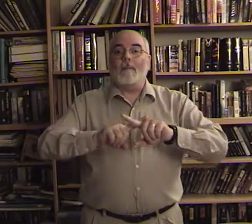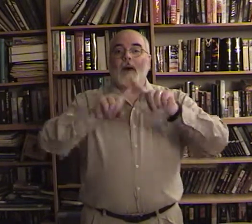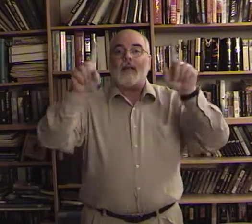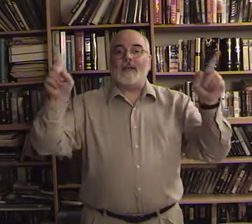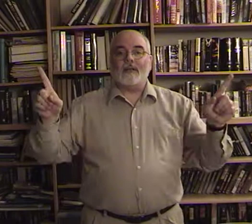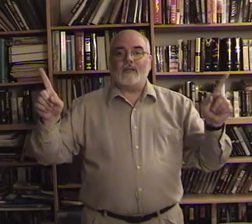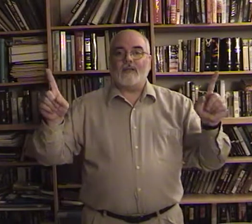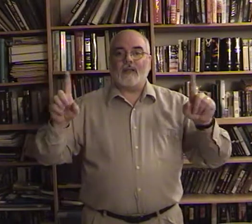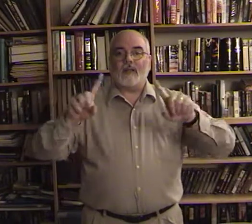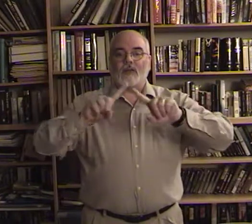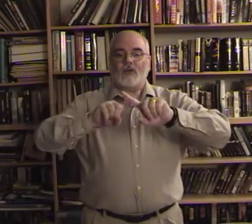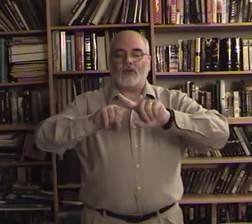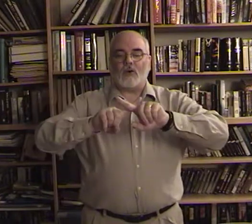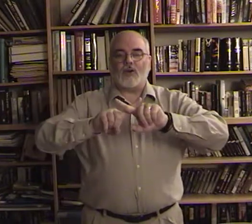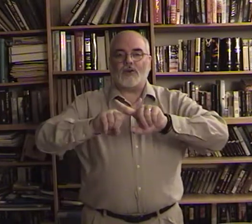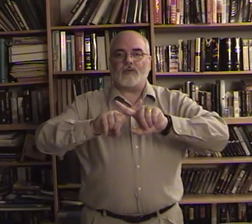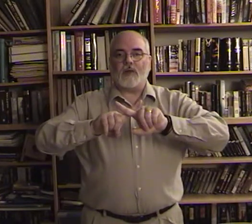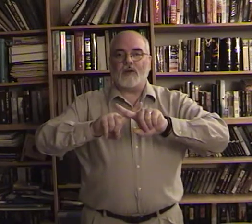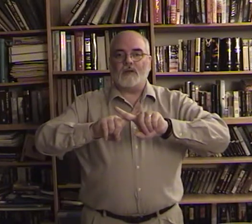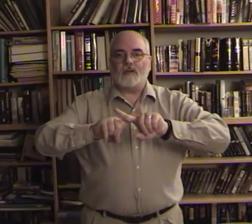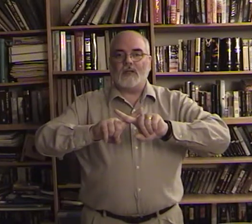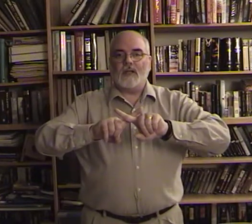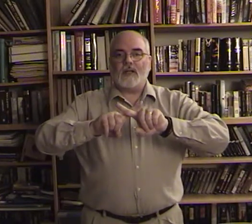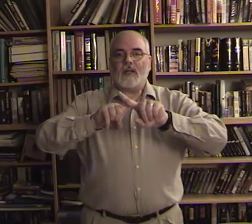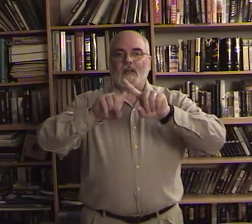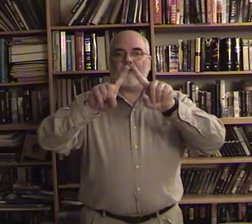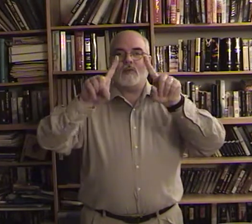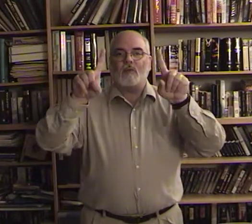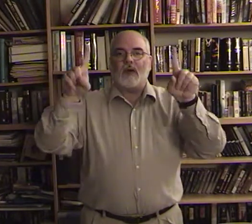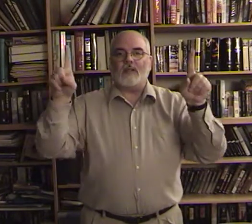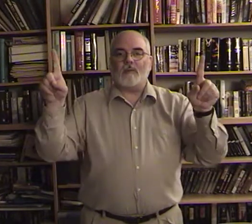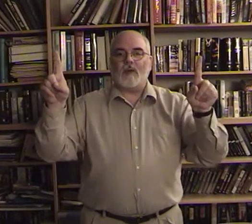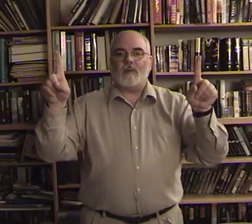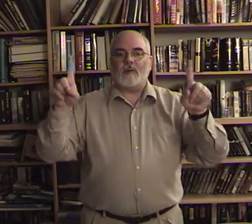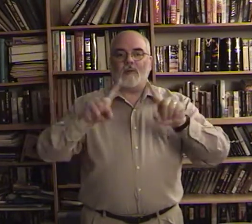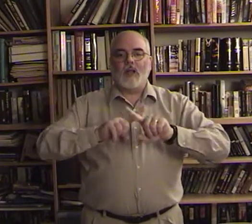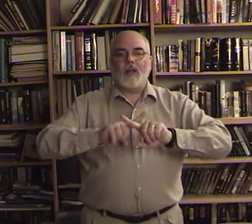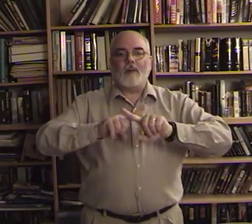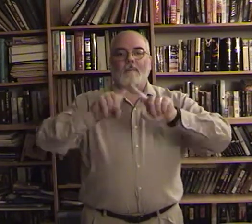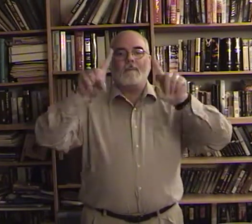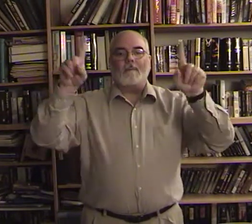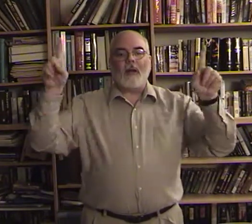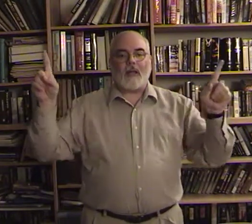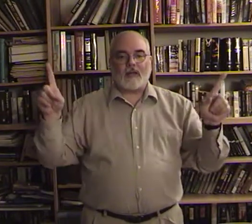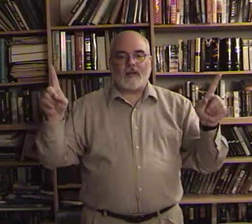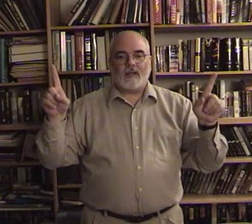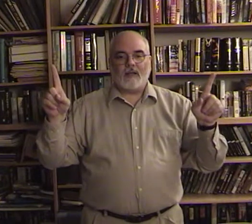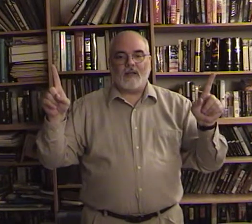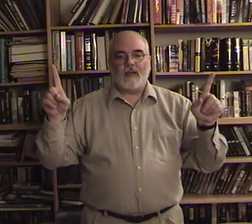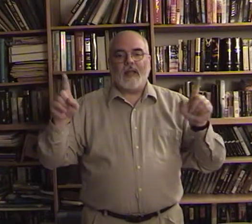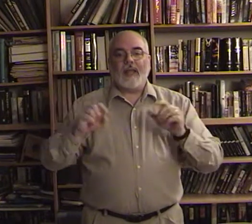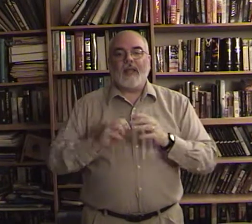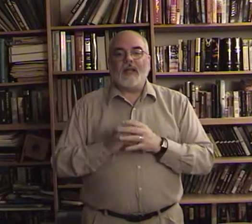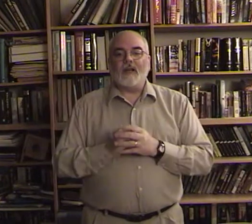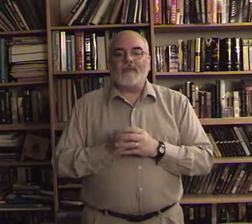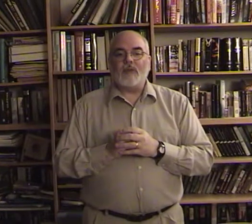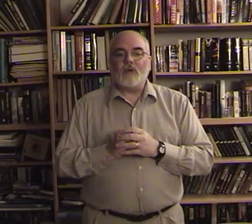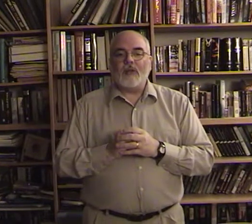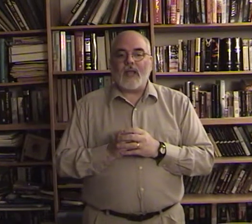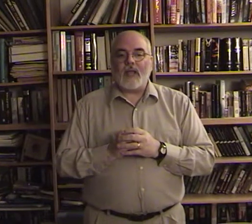but and then you just cross your fingers and then raise them up but in a few days